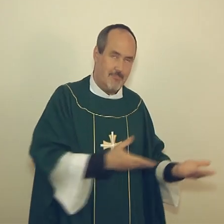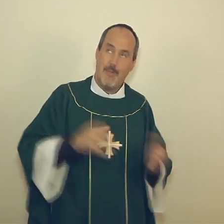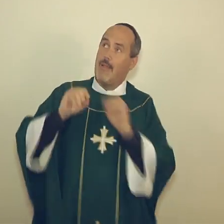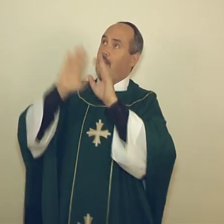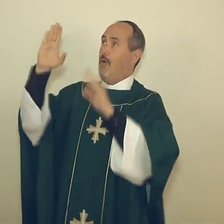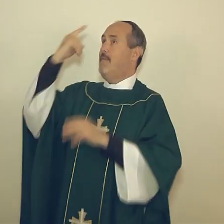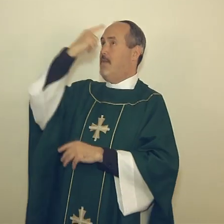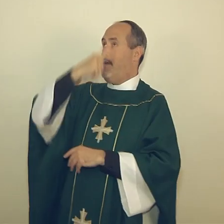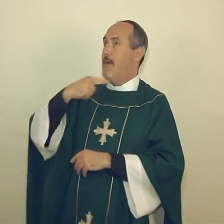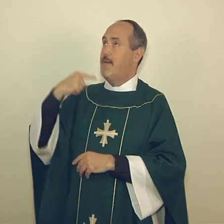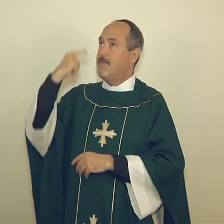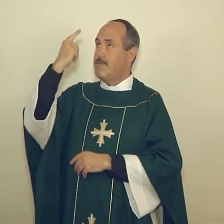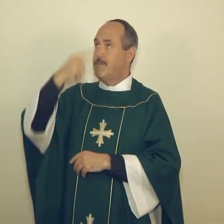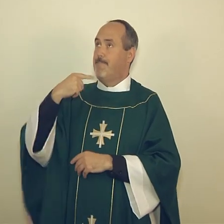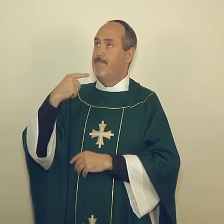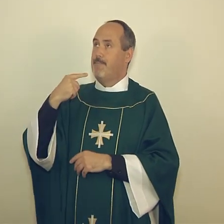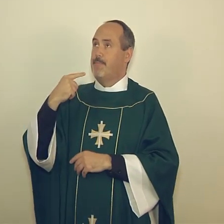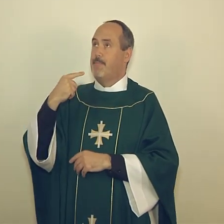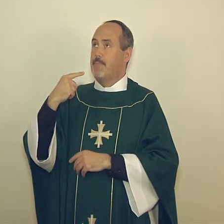Welcome them into the light of your face.